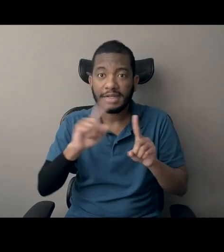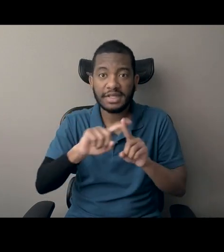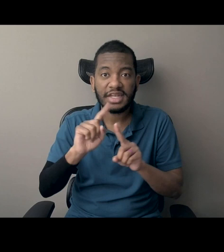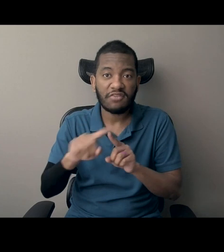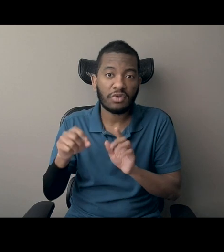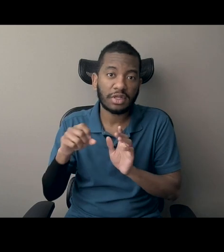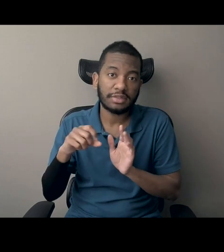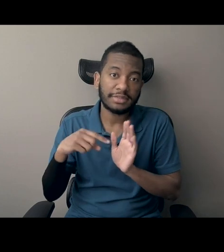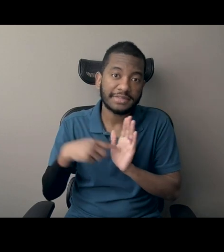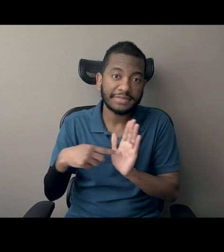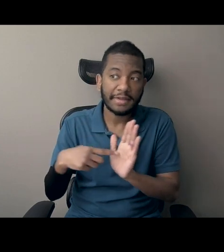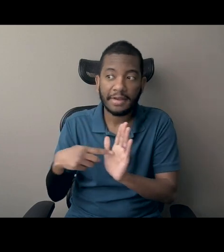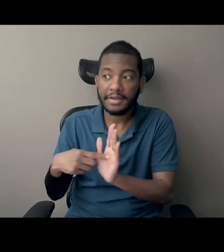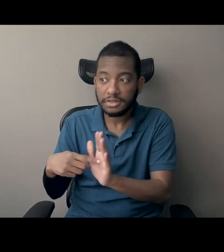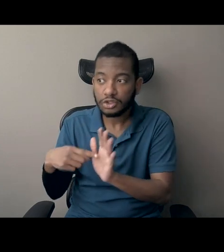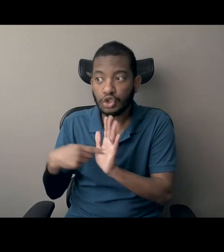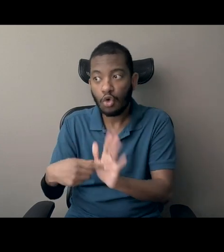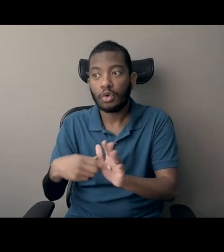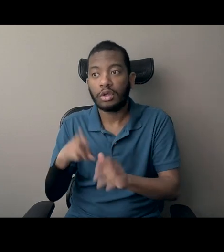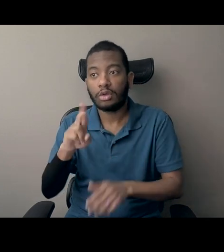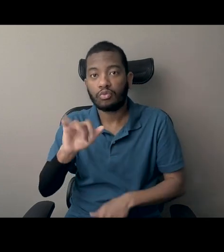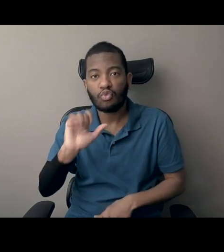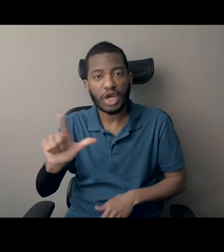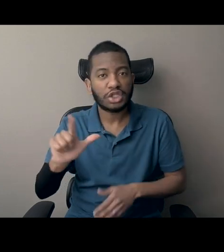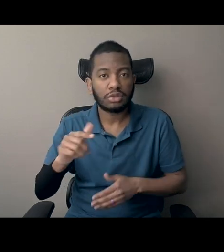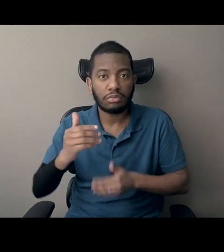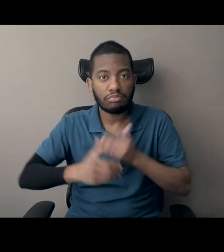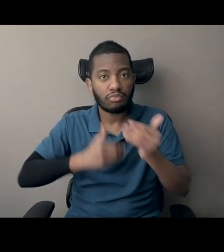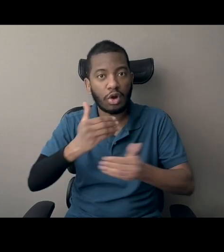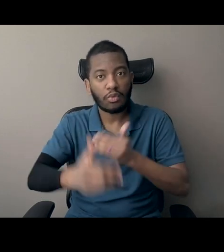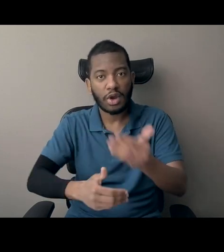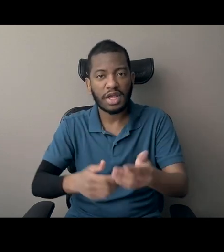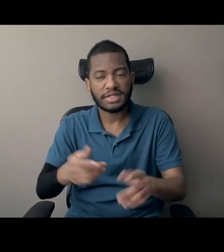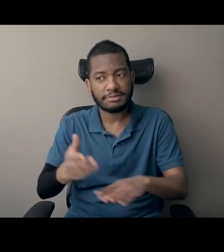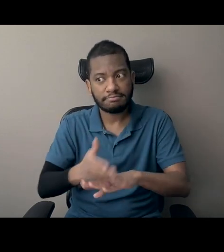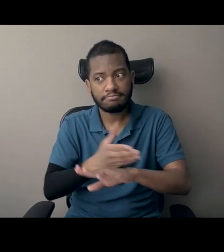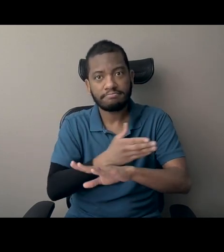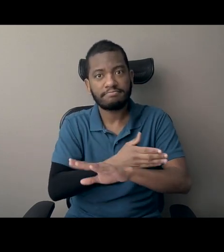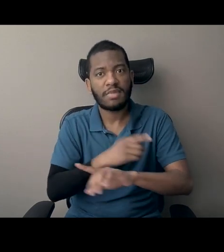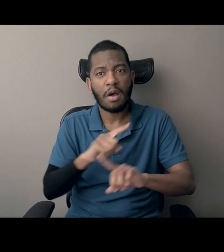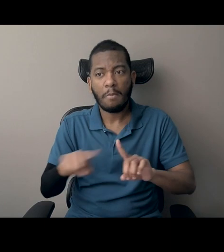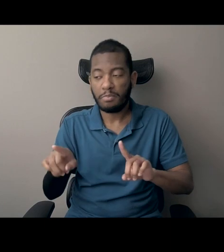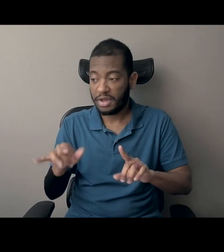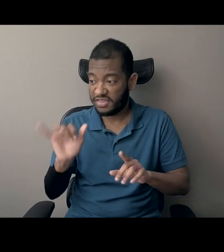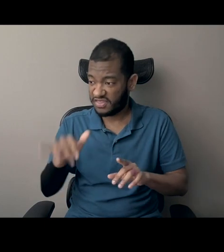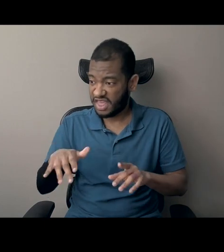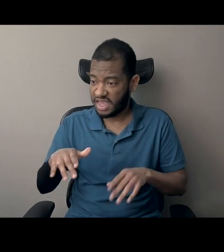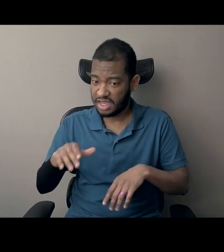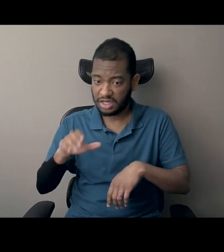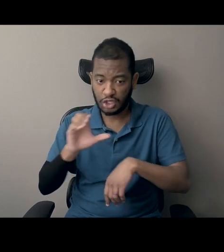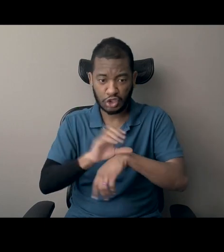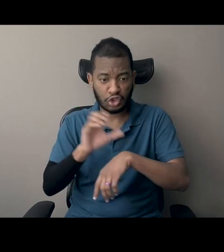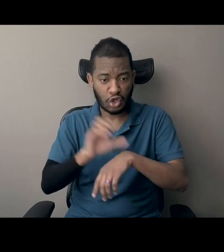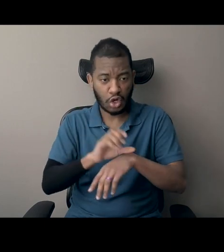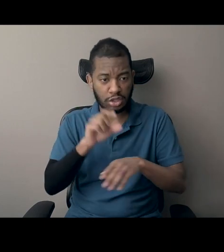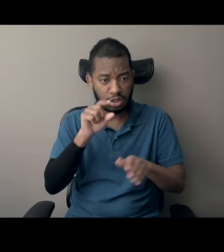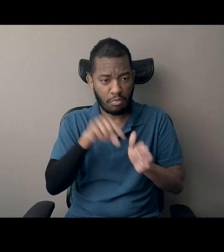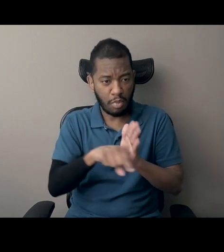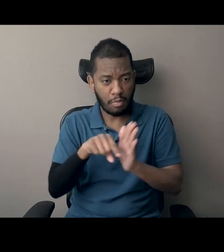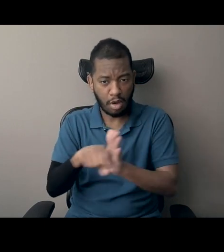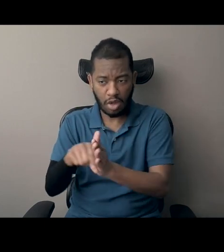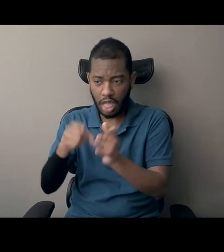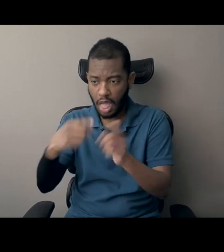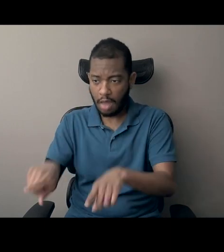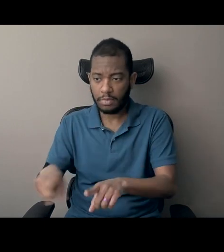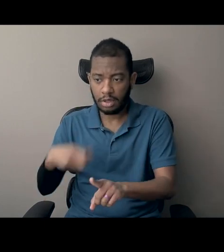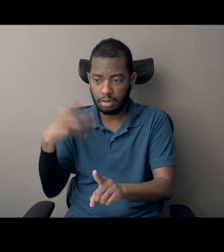moment, it struck me that the progress was not necessarily inevitable, nor was it necessarily a straight line and that it could